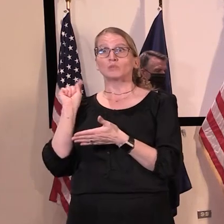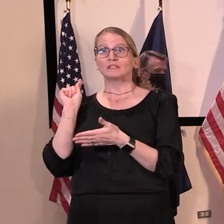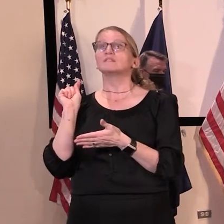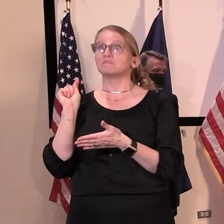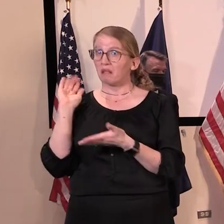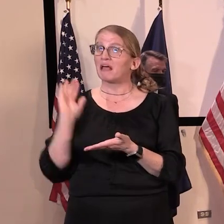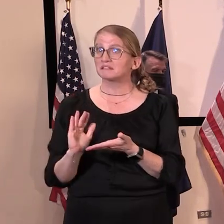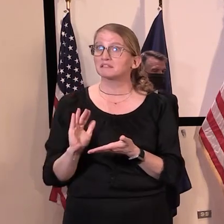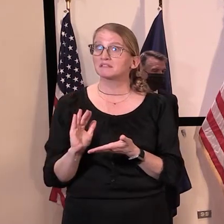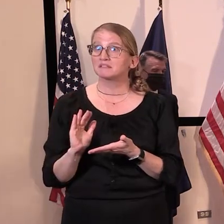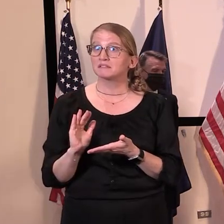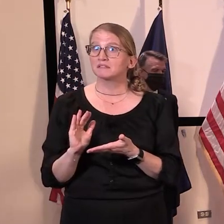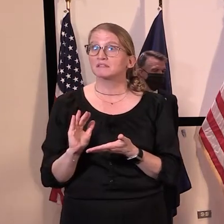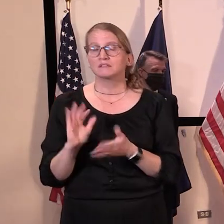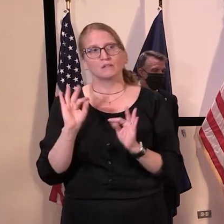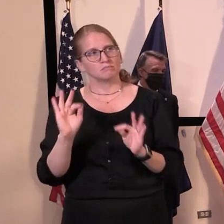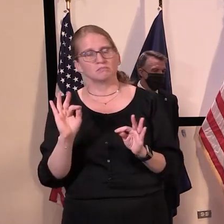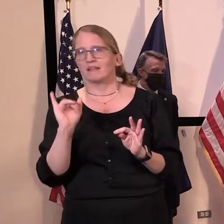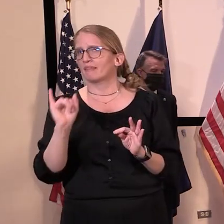a very good indicator.